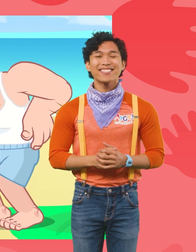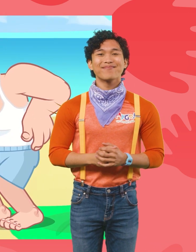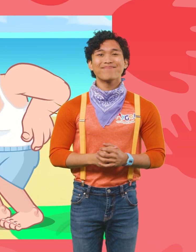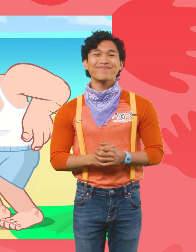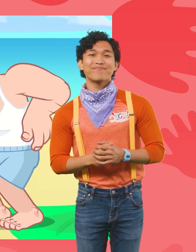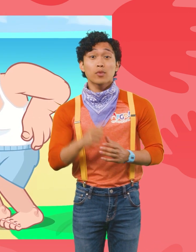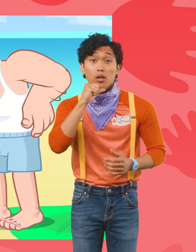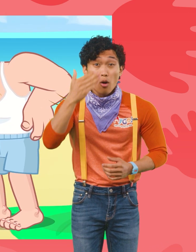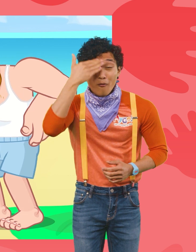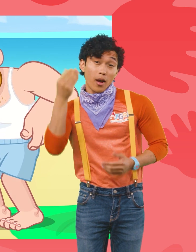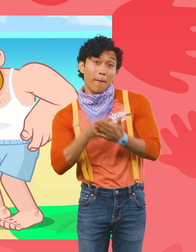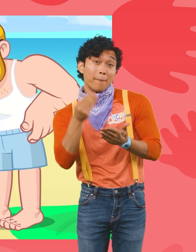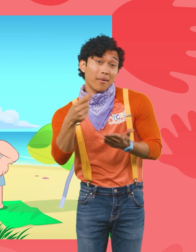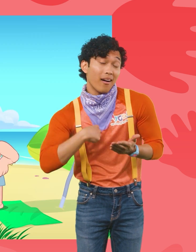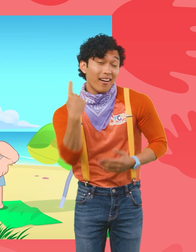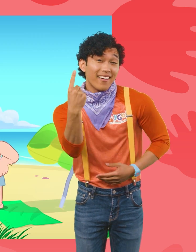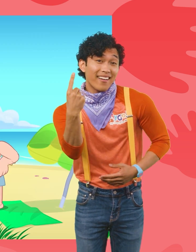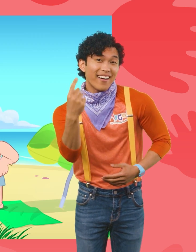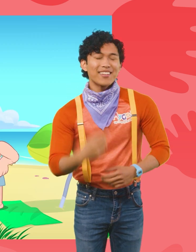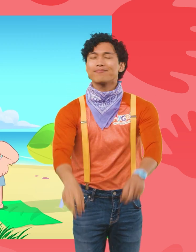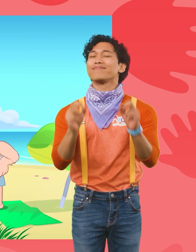Don't forget to buy me one! Okay, Daddy!